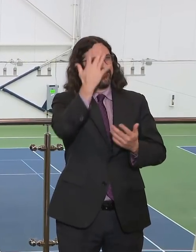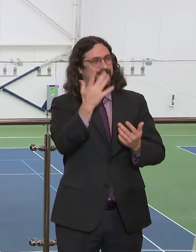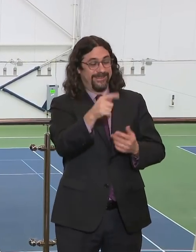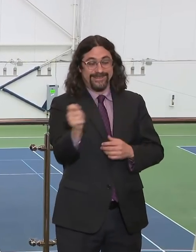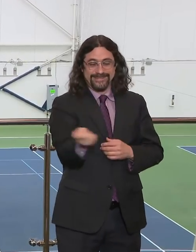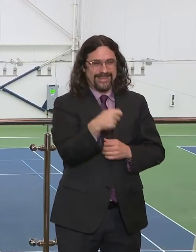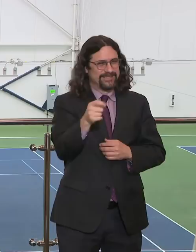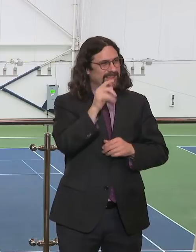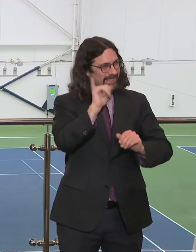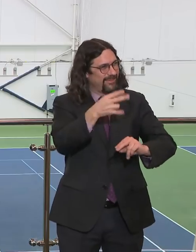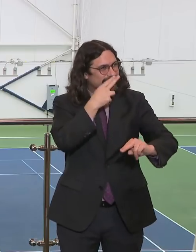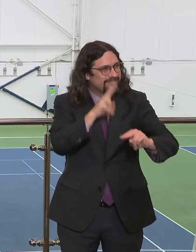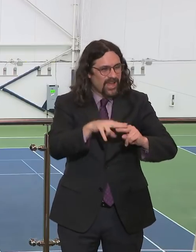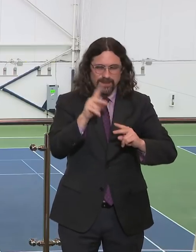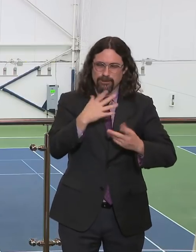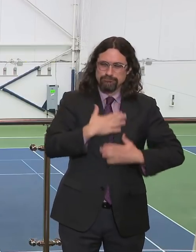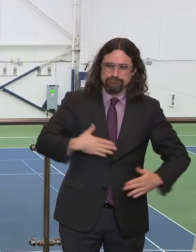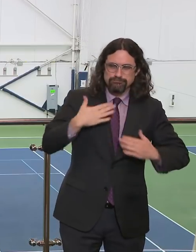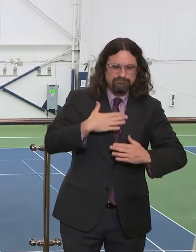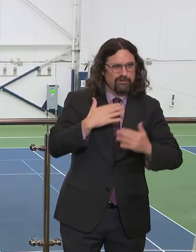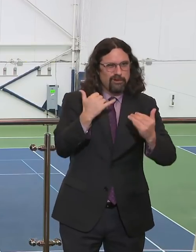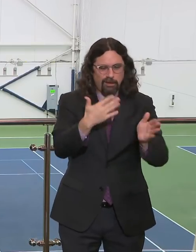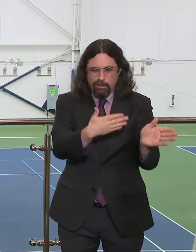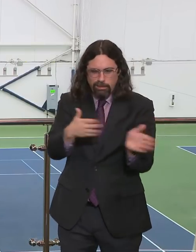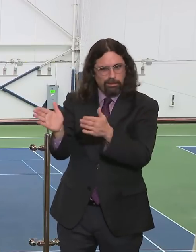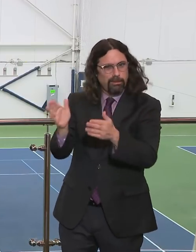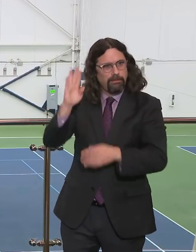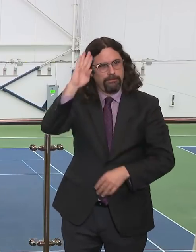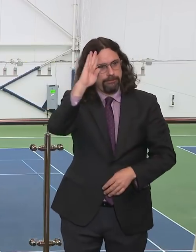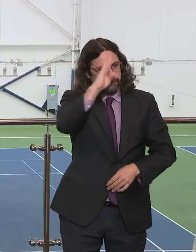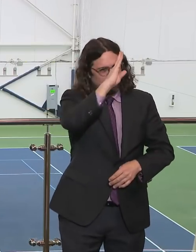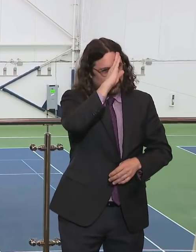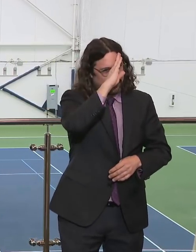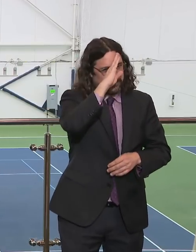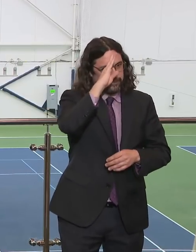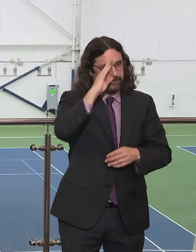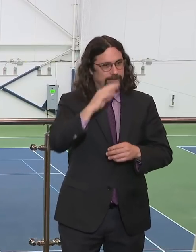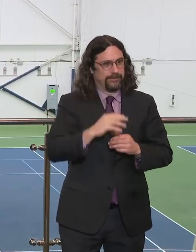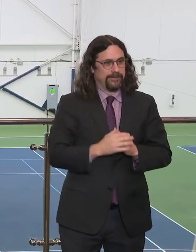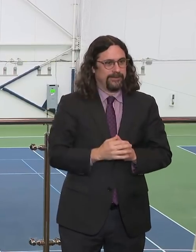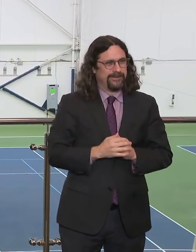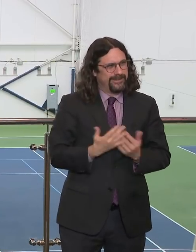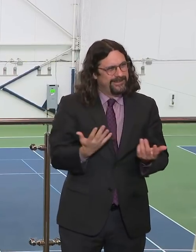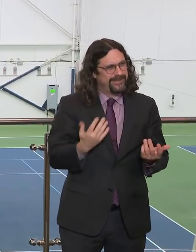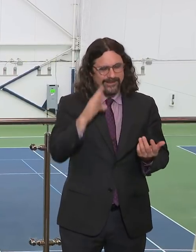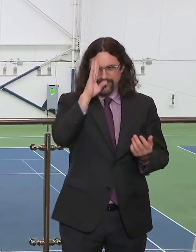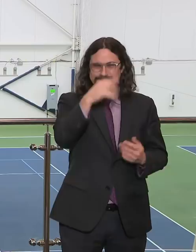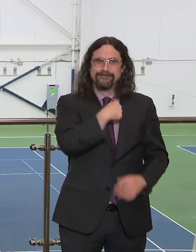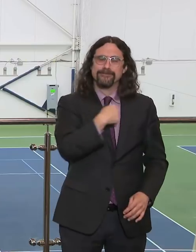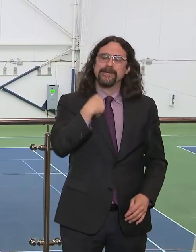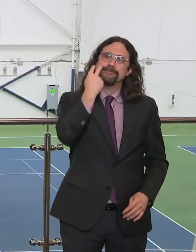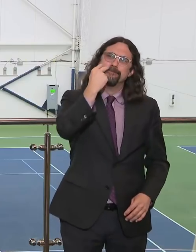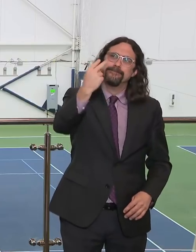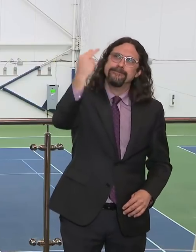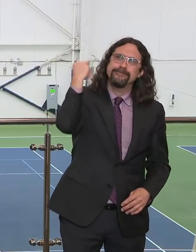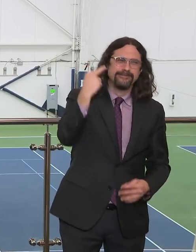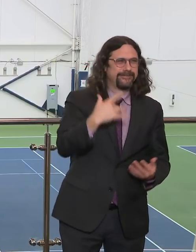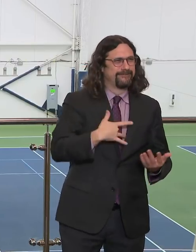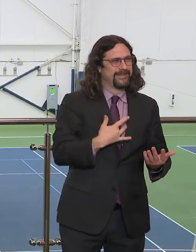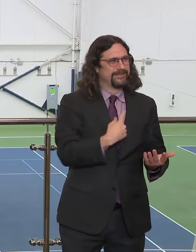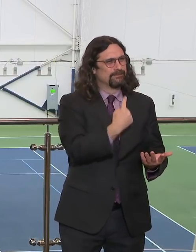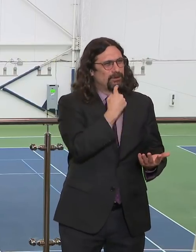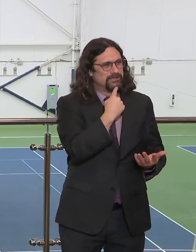And we miss it. And it's sad. But we also know that this crisis will not go on forever. It will be